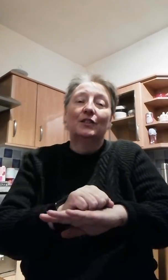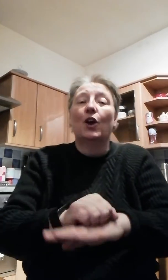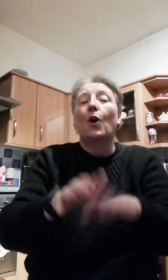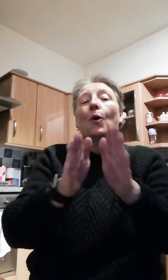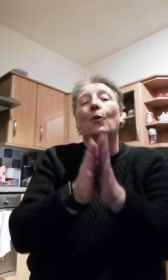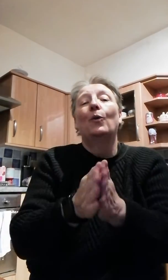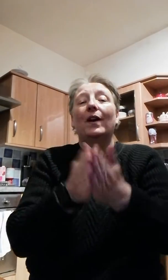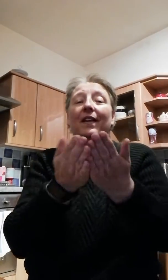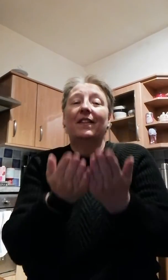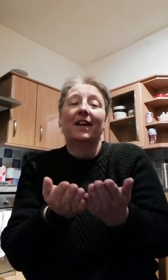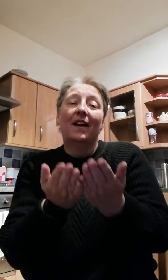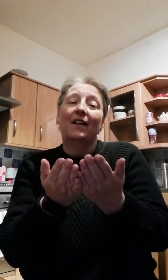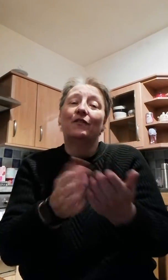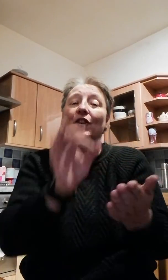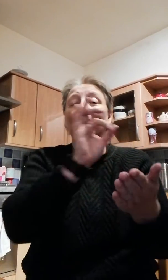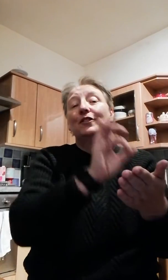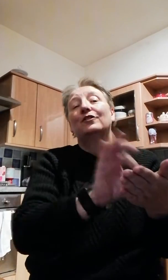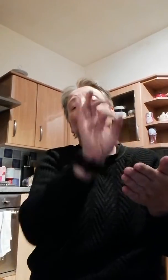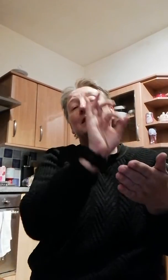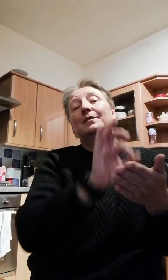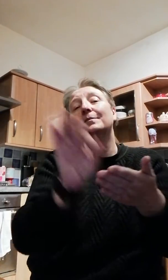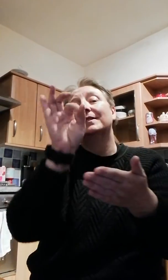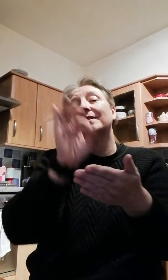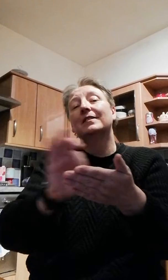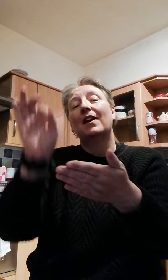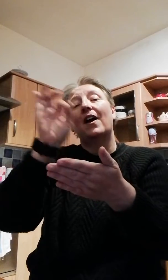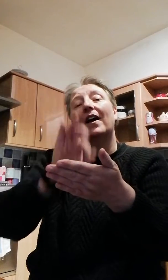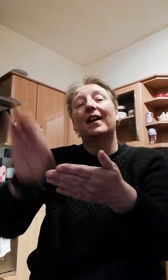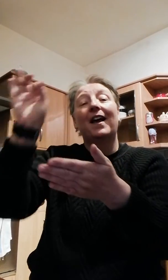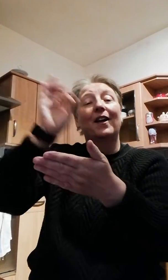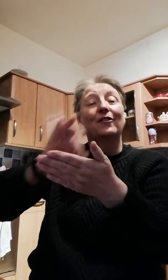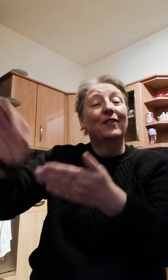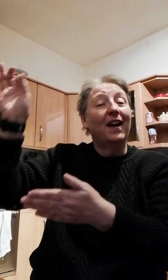just like With every Christmas card I write.